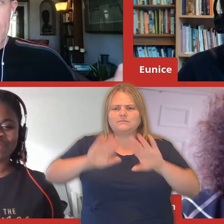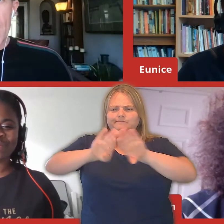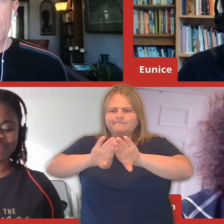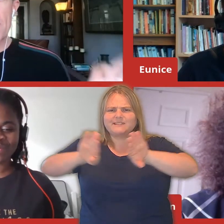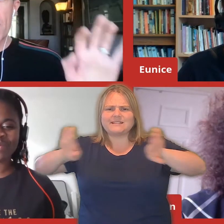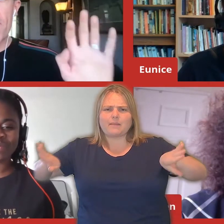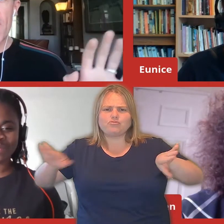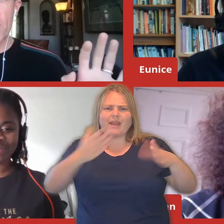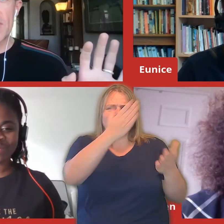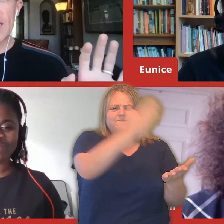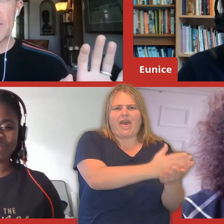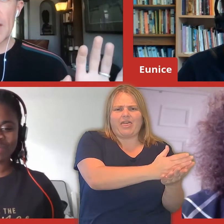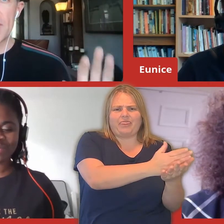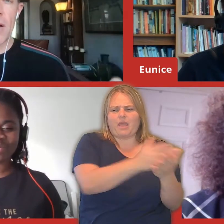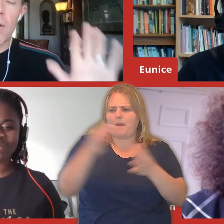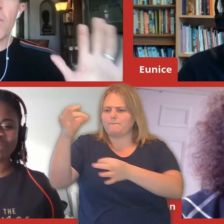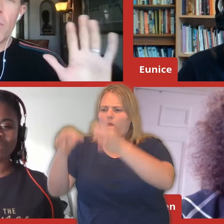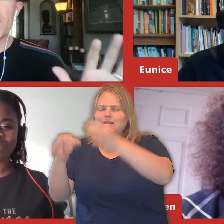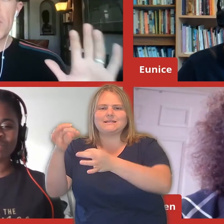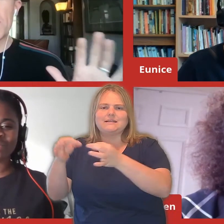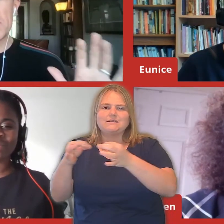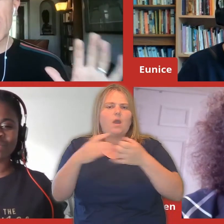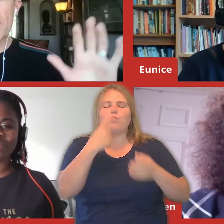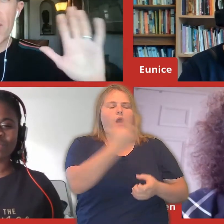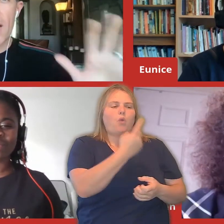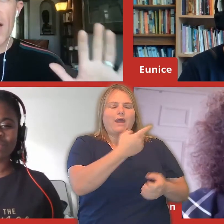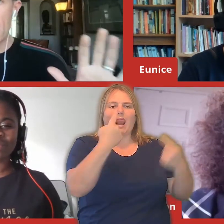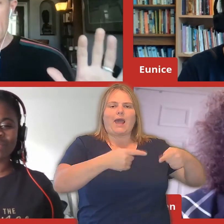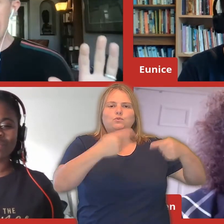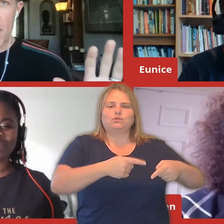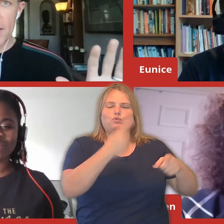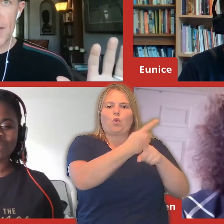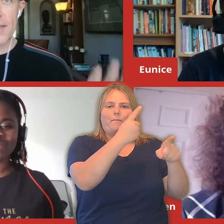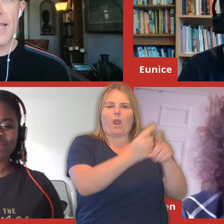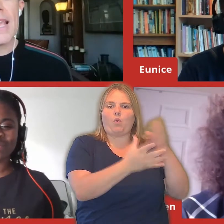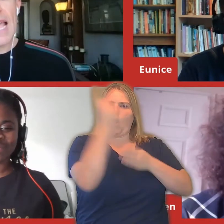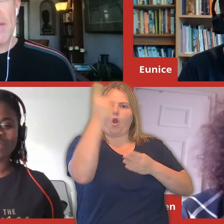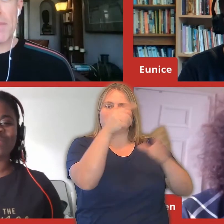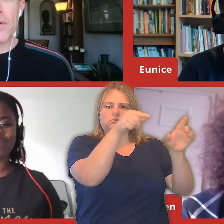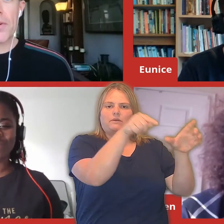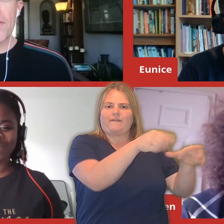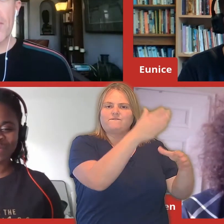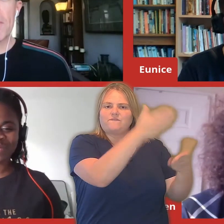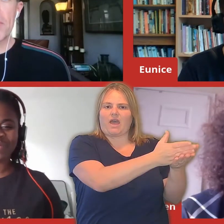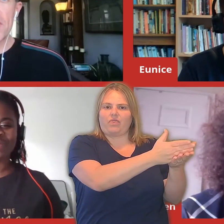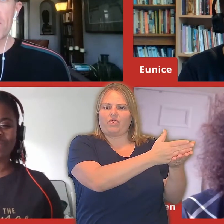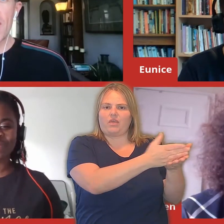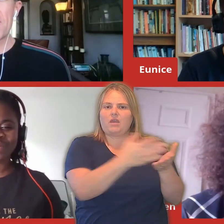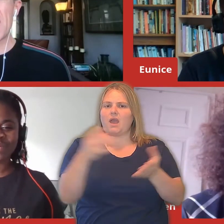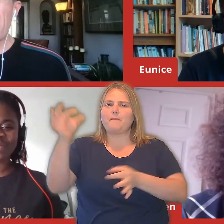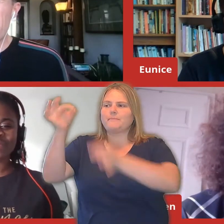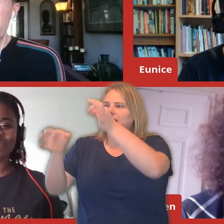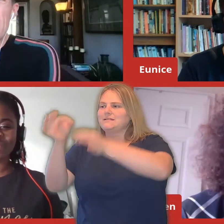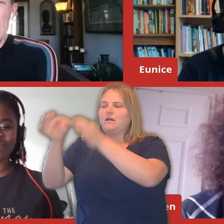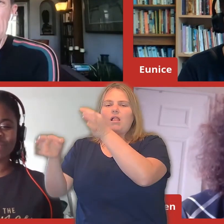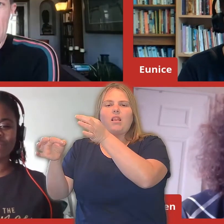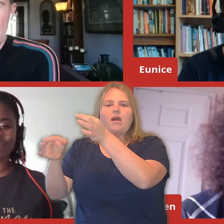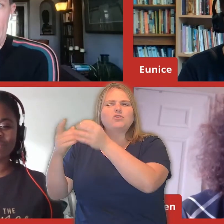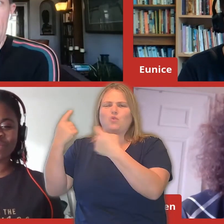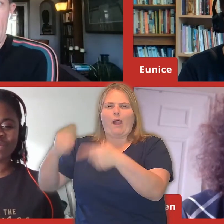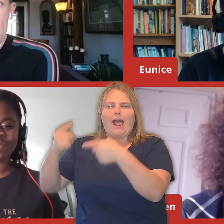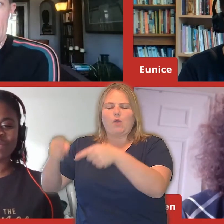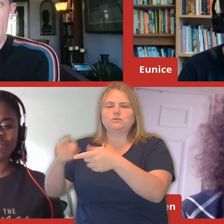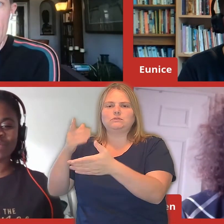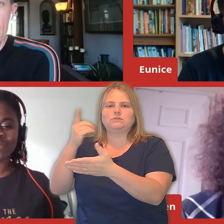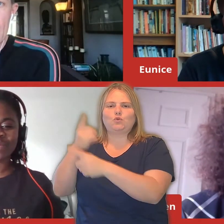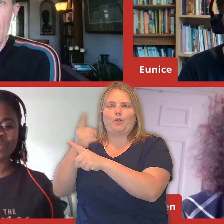apart. People of faith will say sometimes like, oh, we're just supposed to talk about God, not politics. And people who are involved in political life say, oh, we're not supposed to